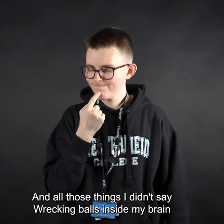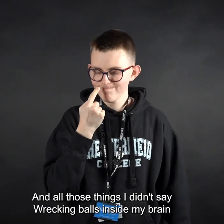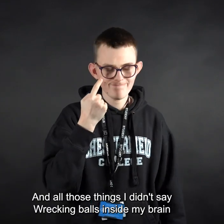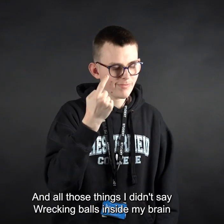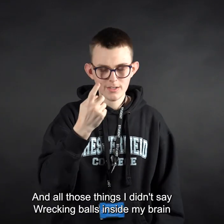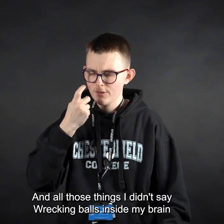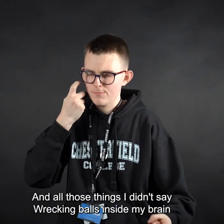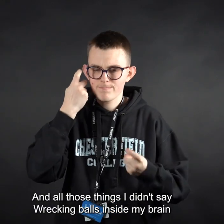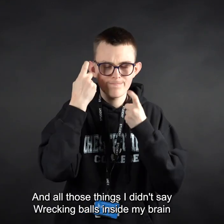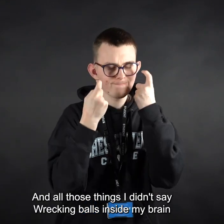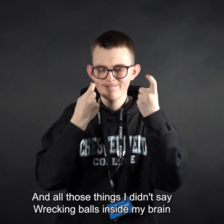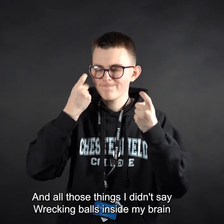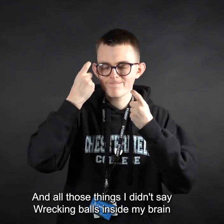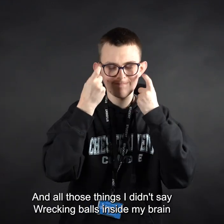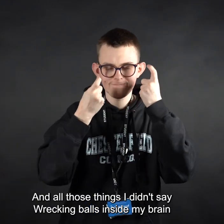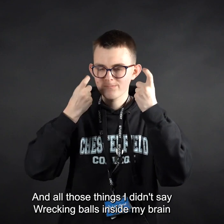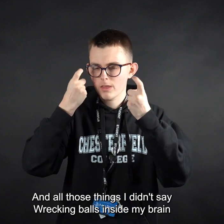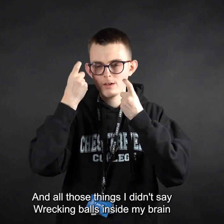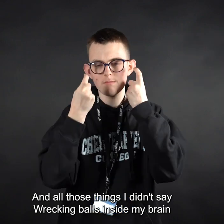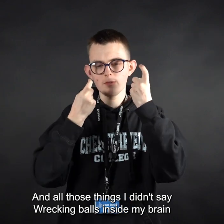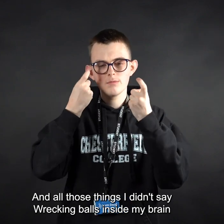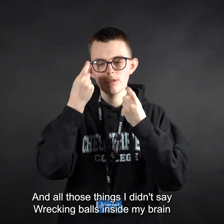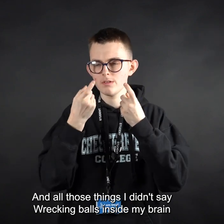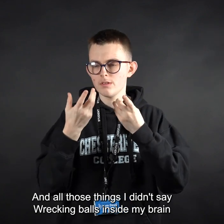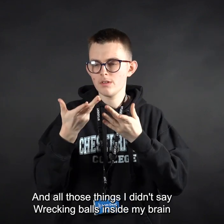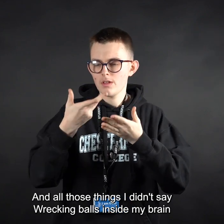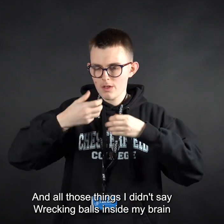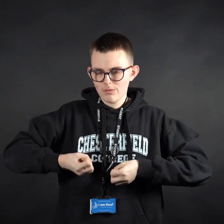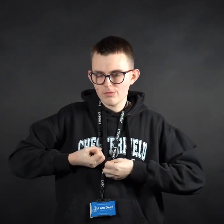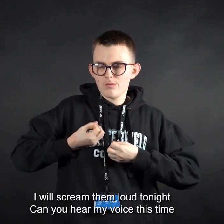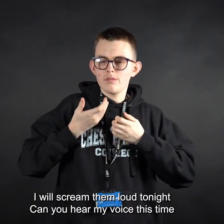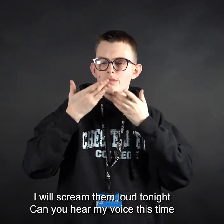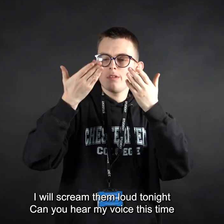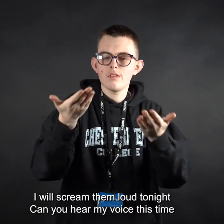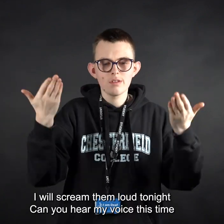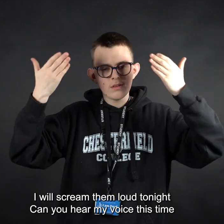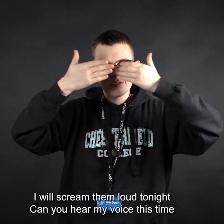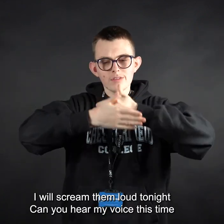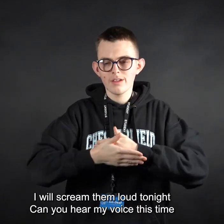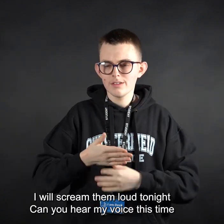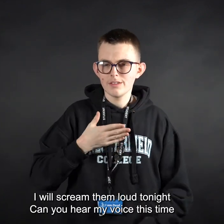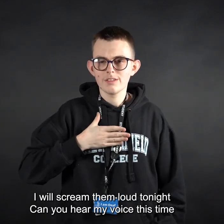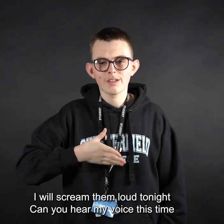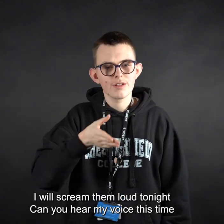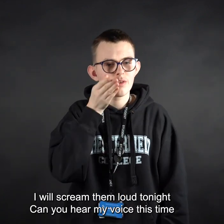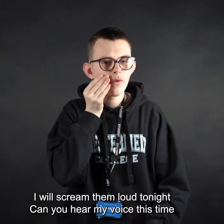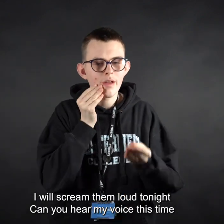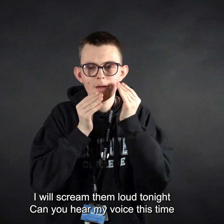didn't say were wrecking balls inside my brain I will scream over loud tonight, can you hear